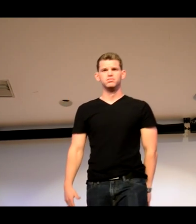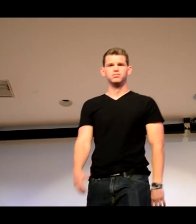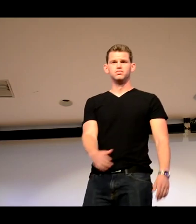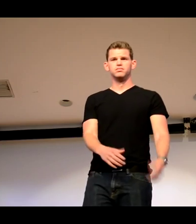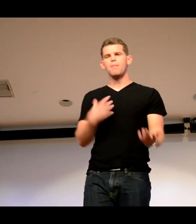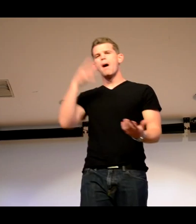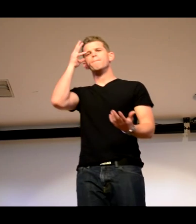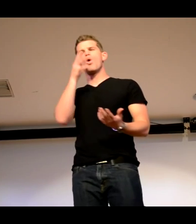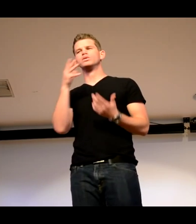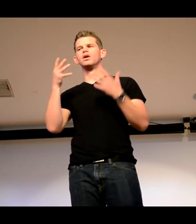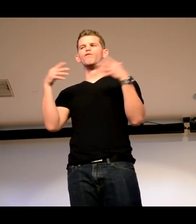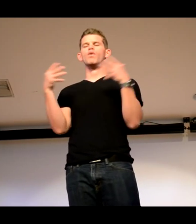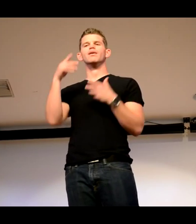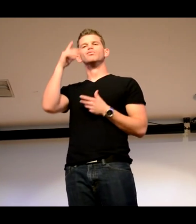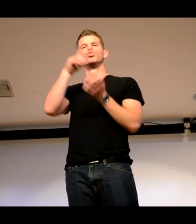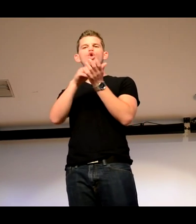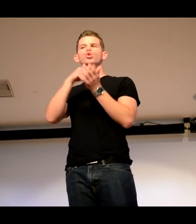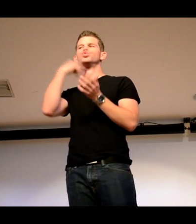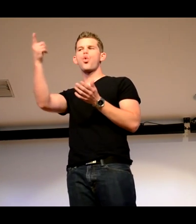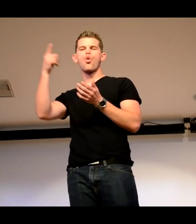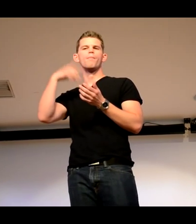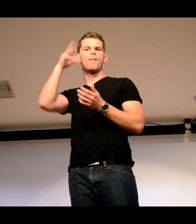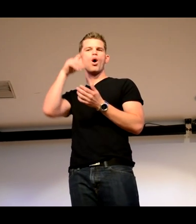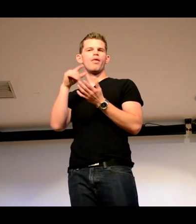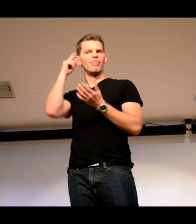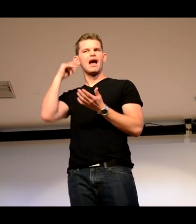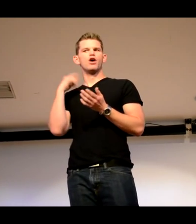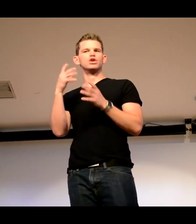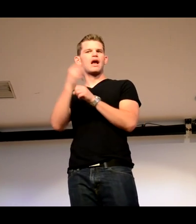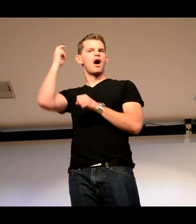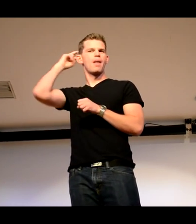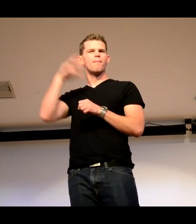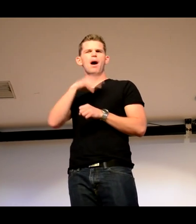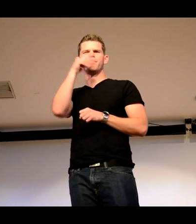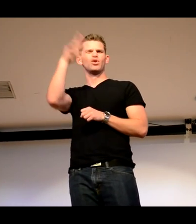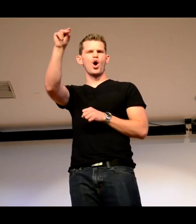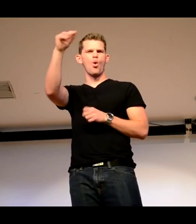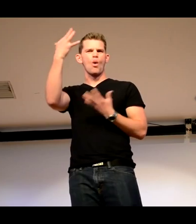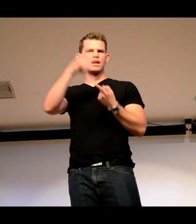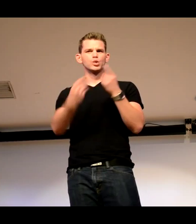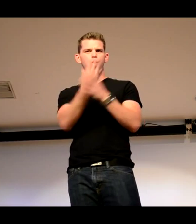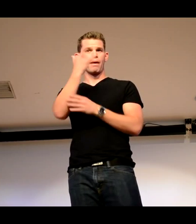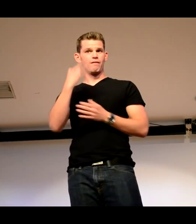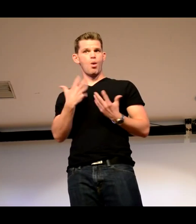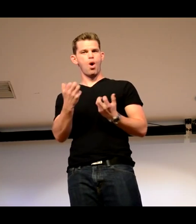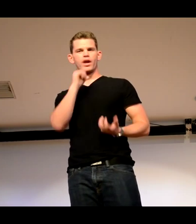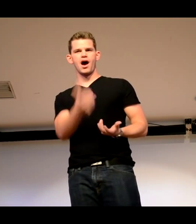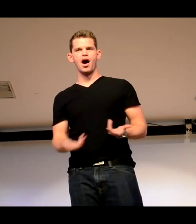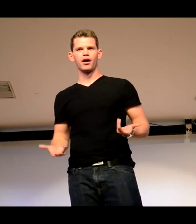my parents were afraid a doctor told my parents because they said I should get a cochlear implant and they